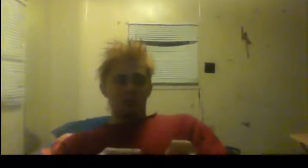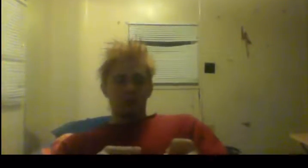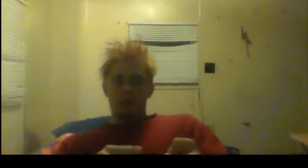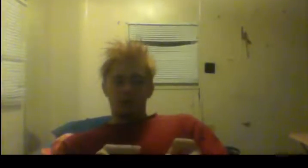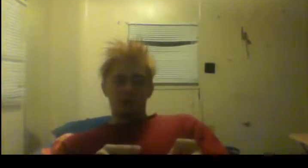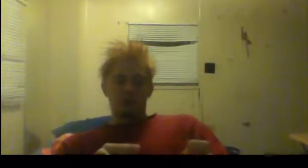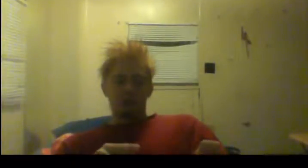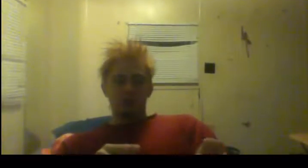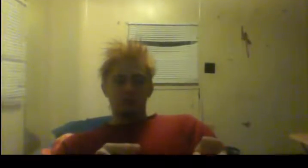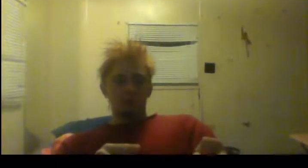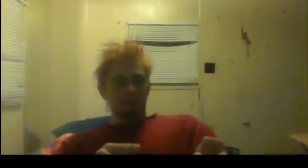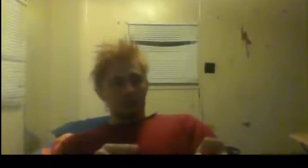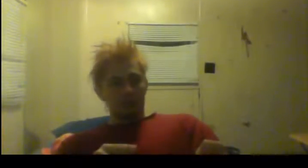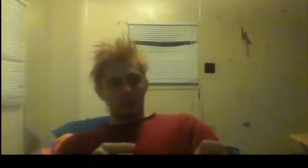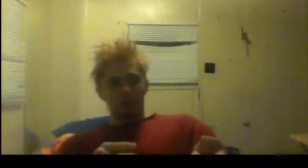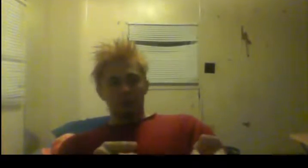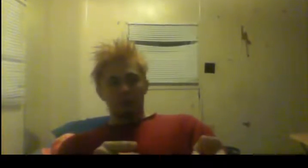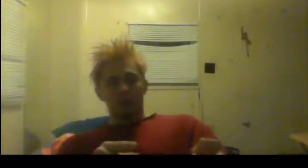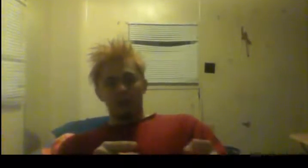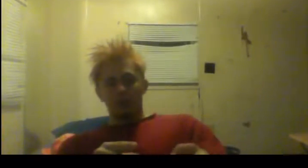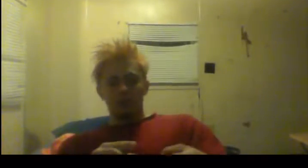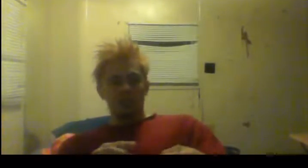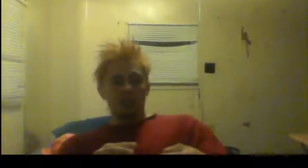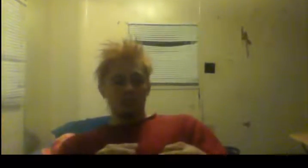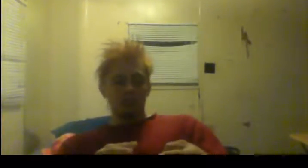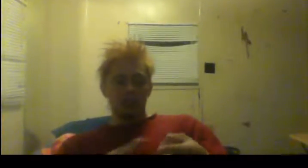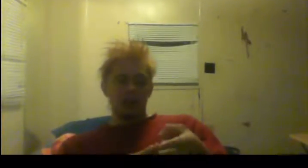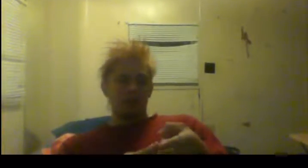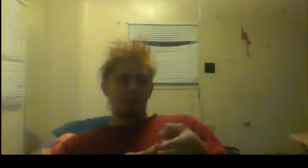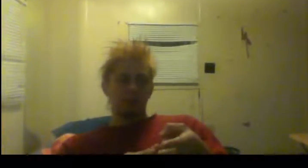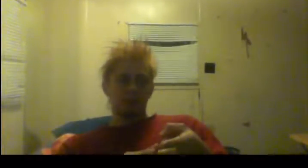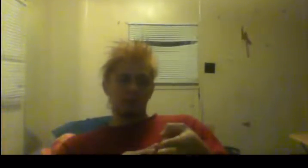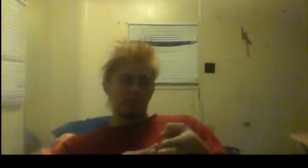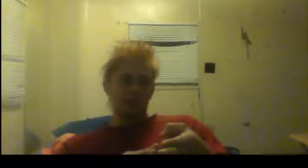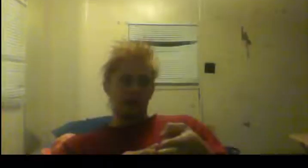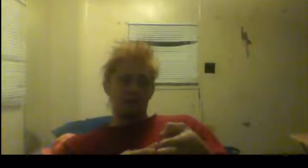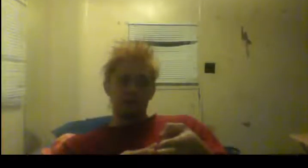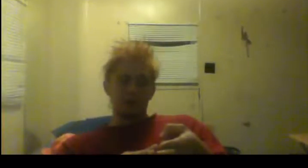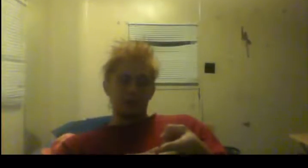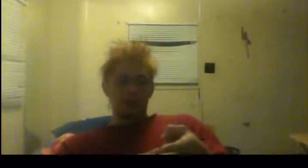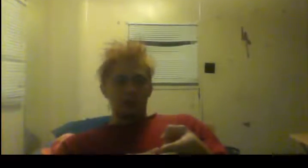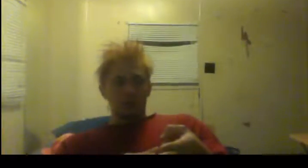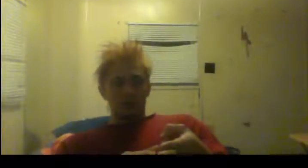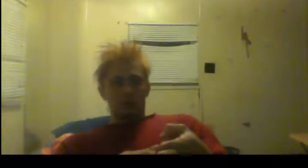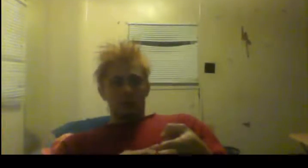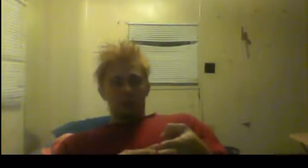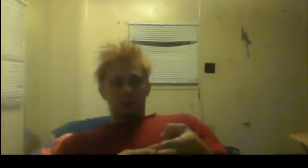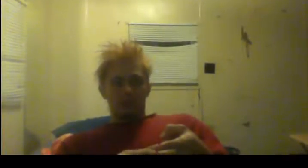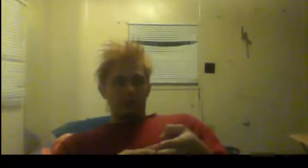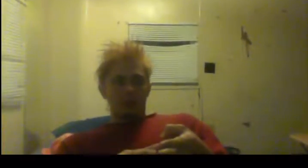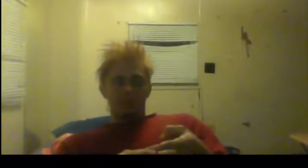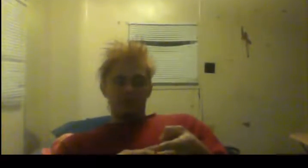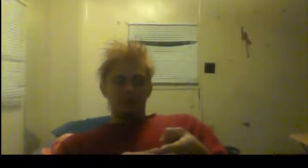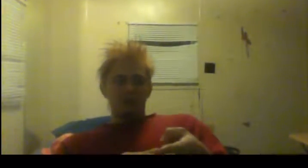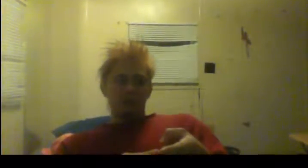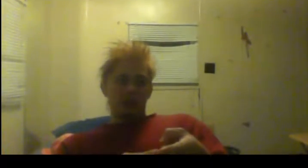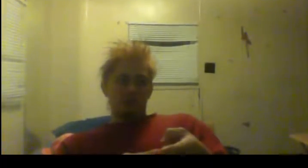would, I would go to, I would go on the machines and I would do about, about 50 reps